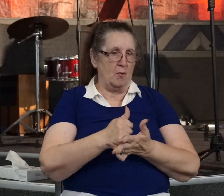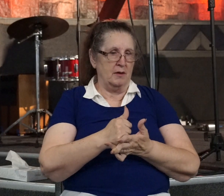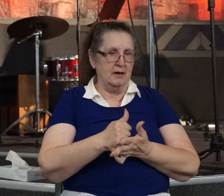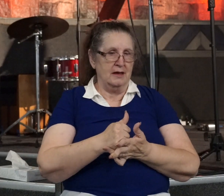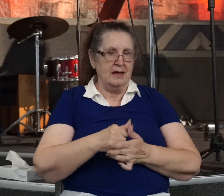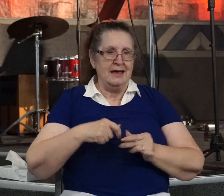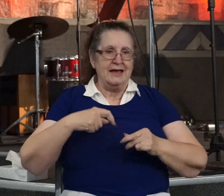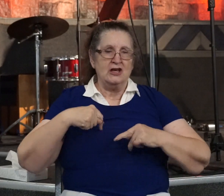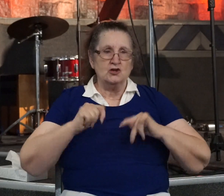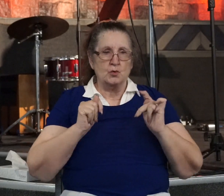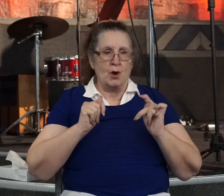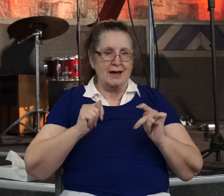the church.